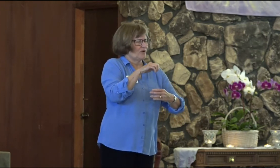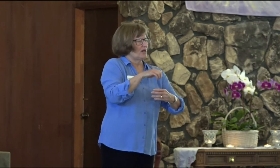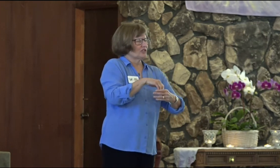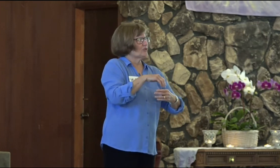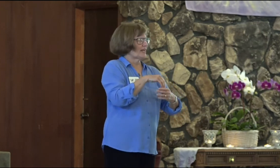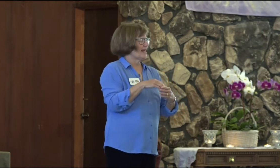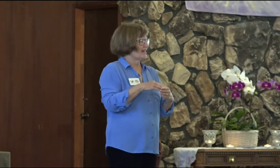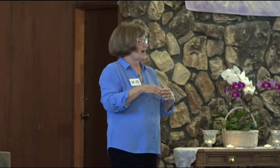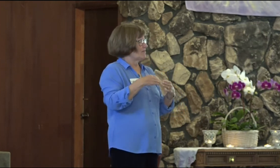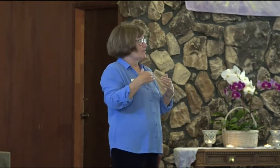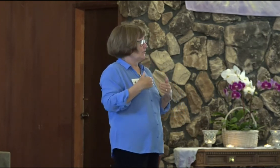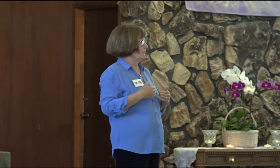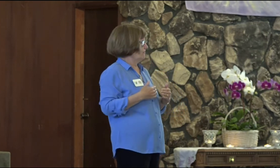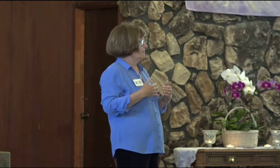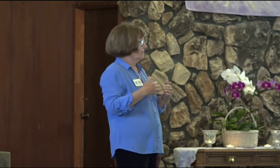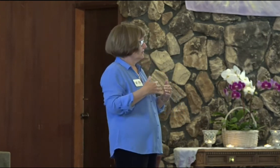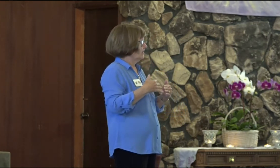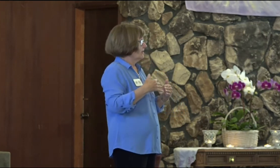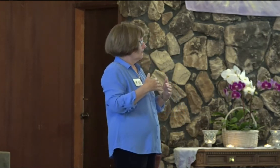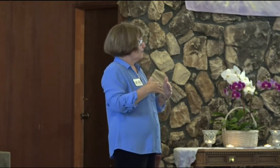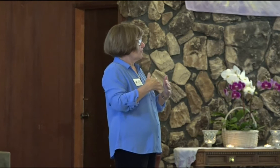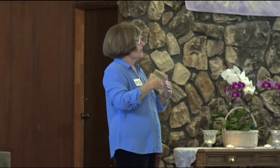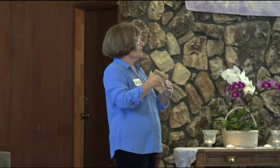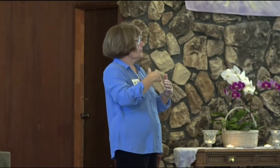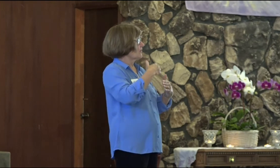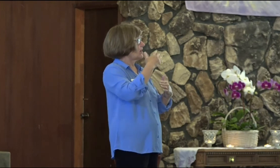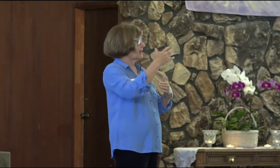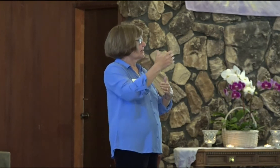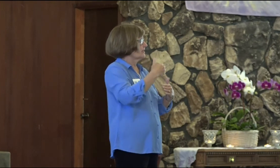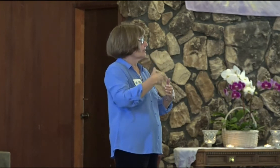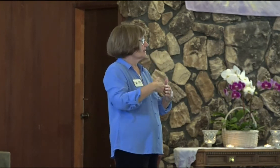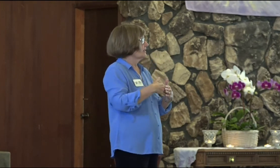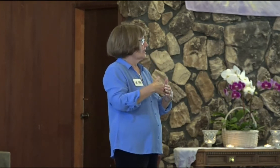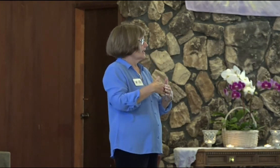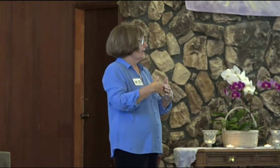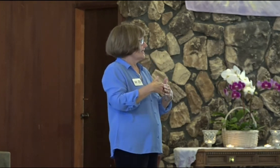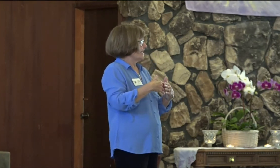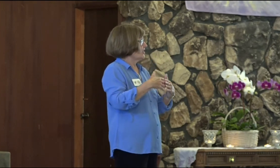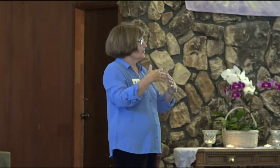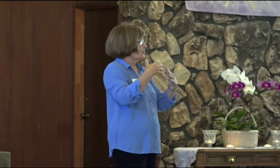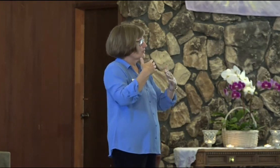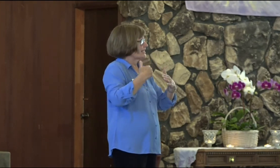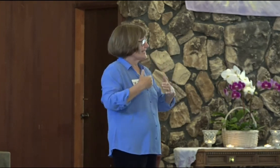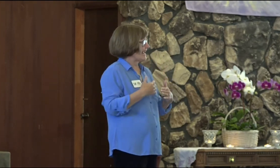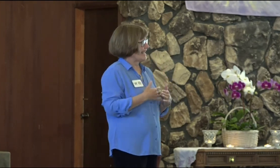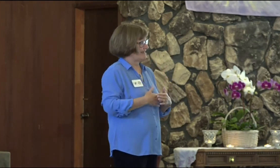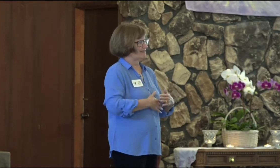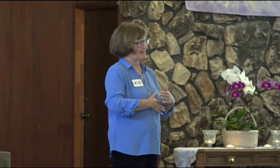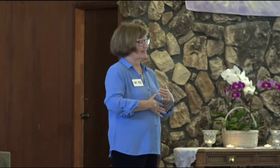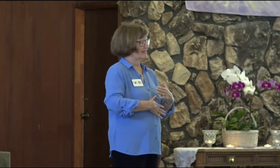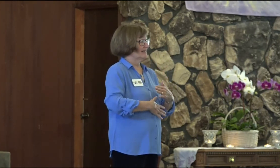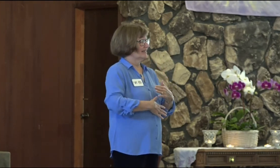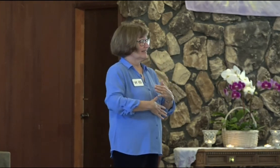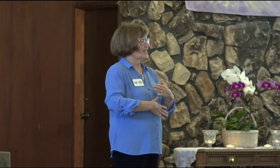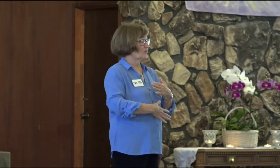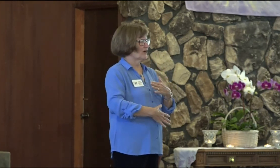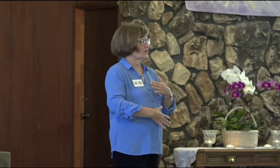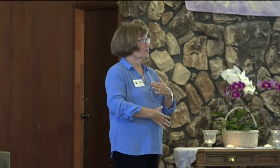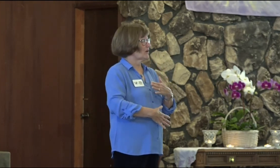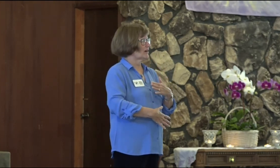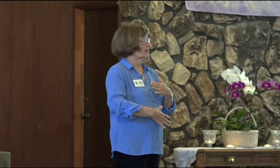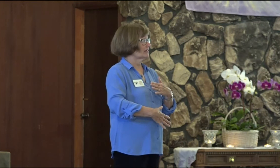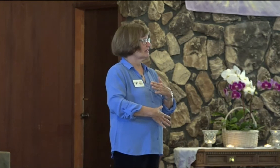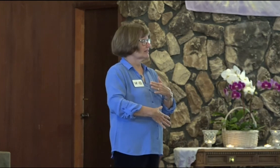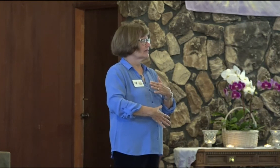And you also cannot move from where you are until you stand in